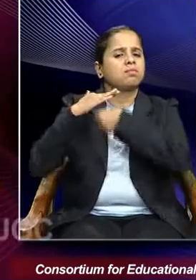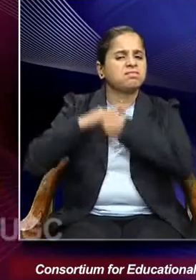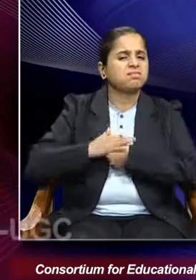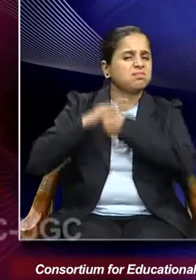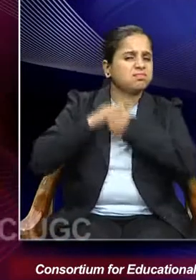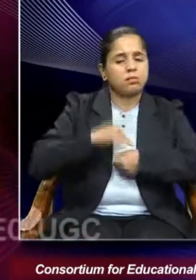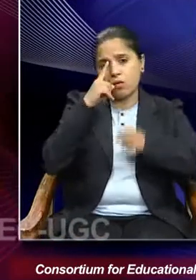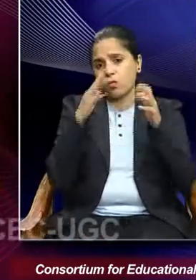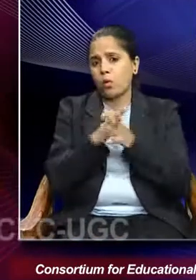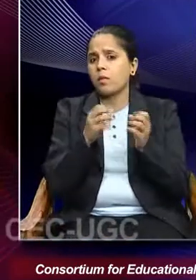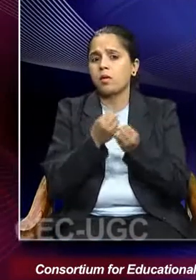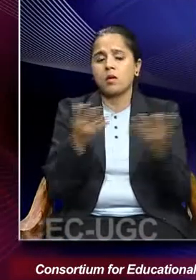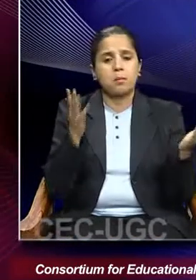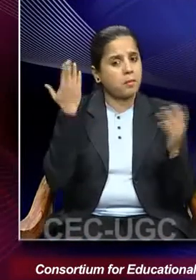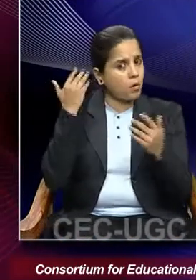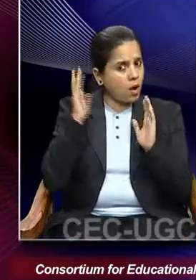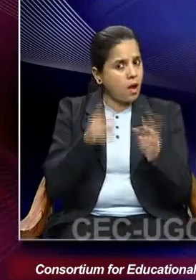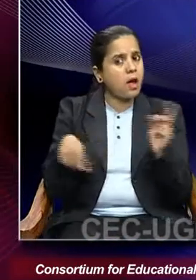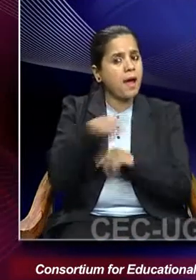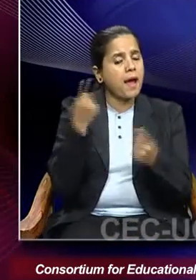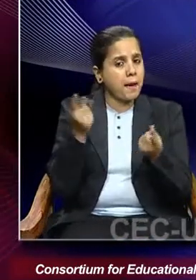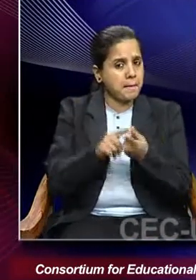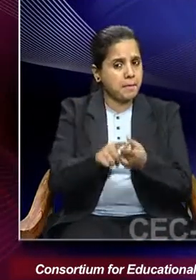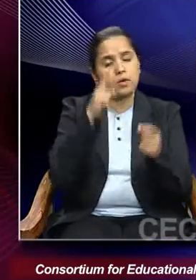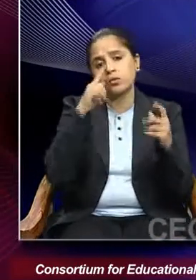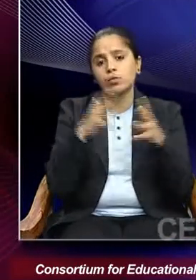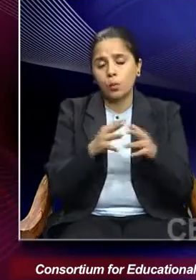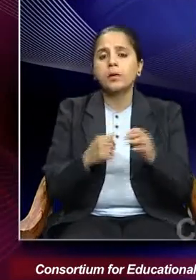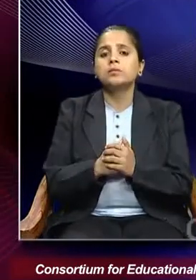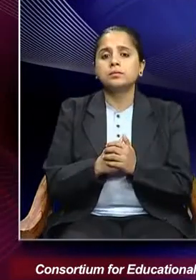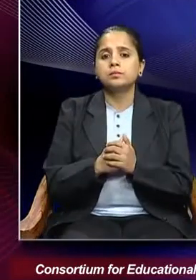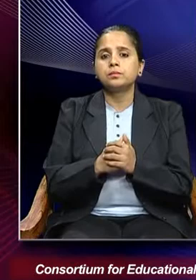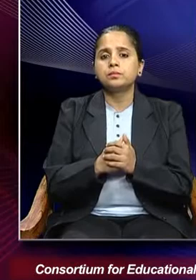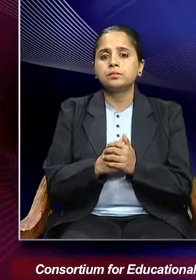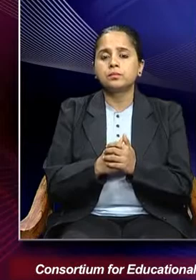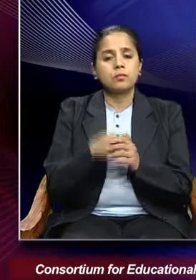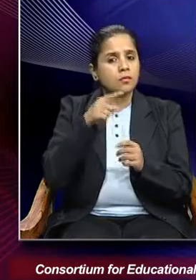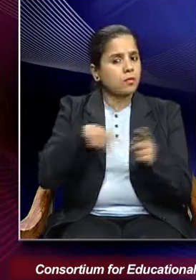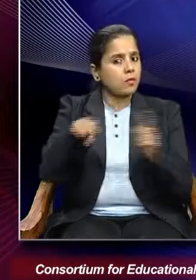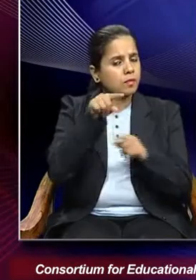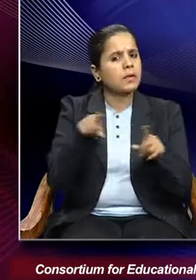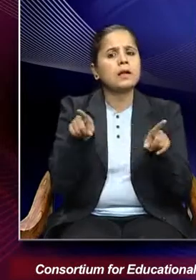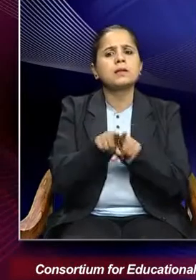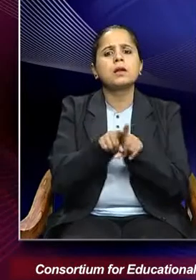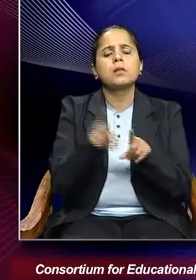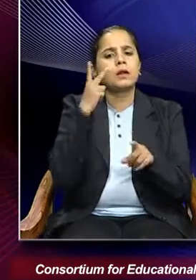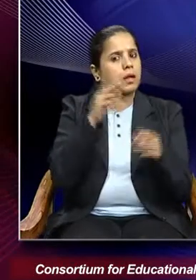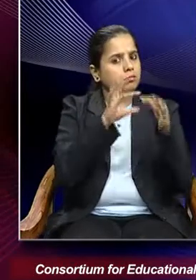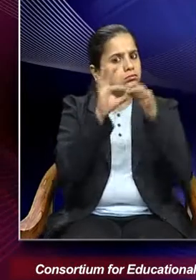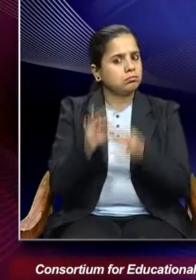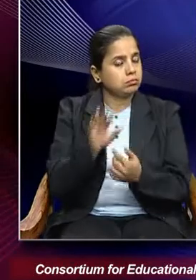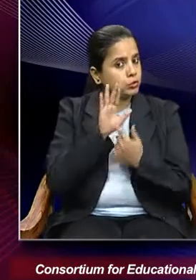that women were subjected to. This also deals with